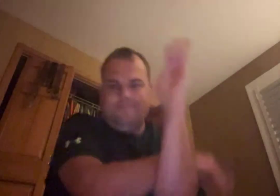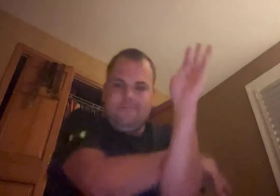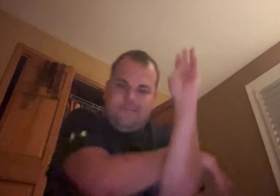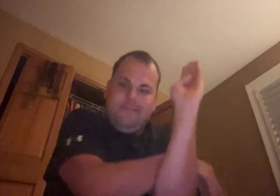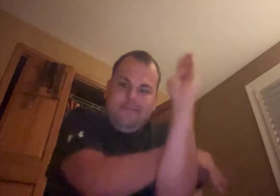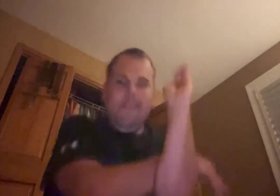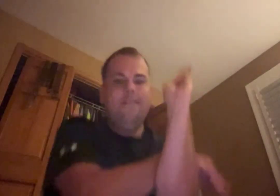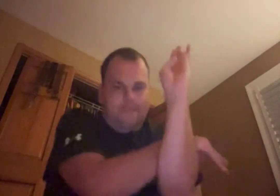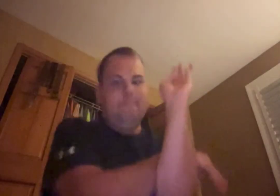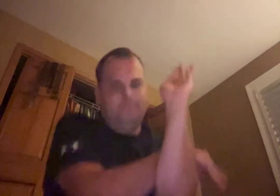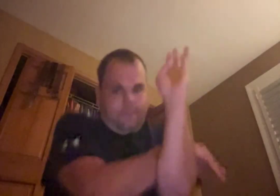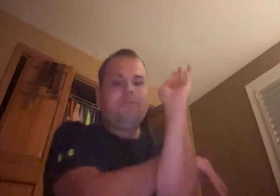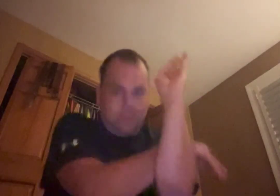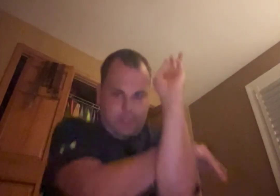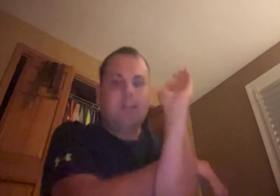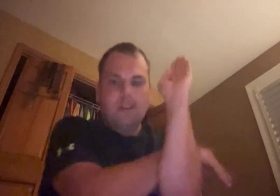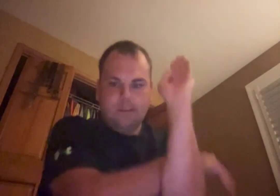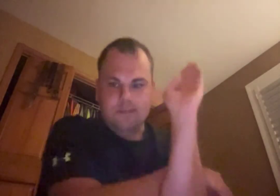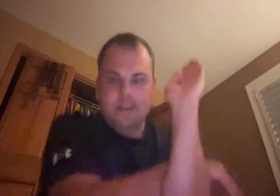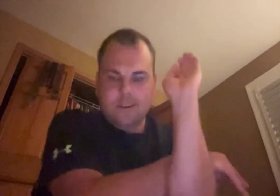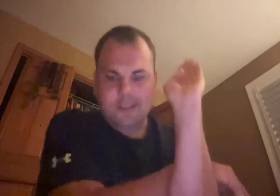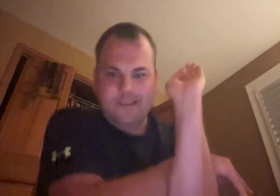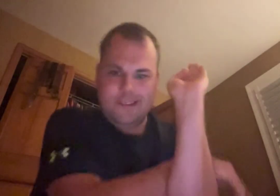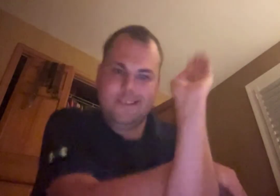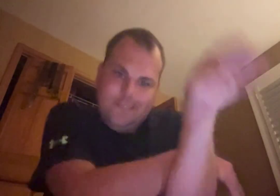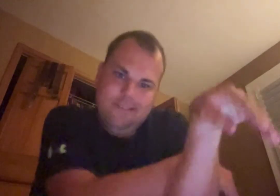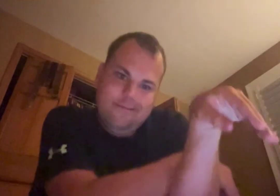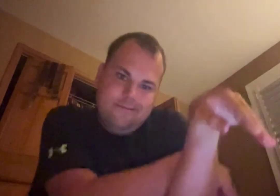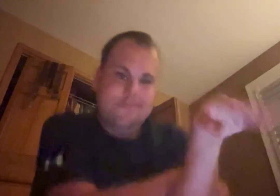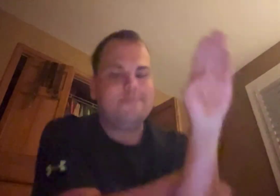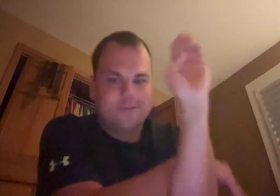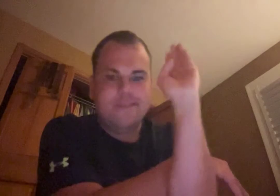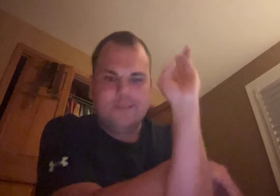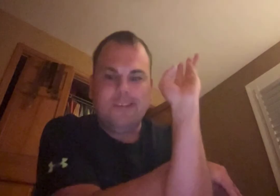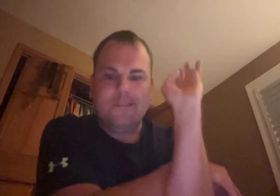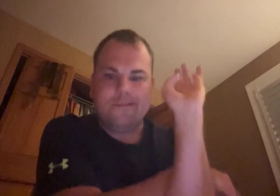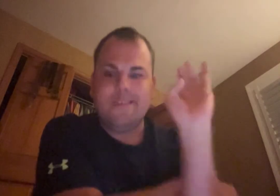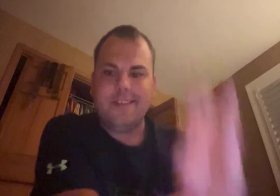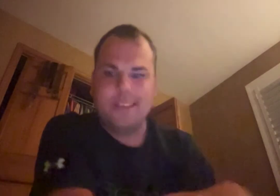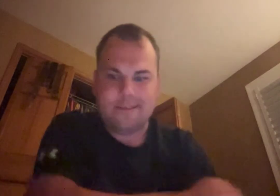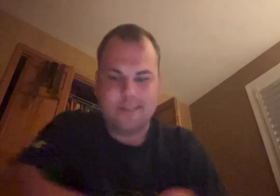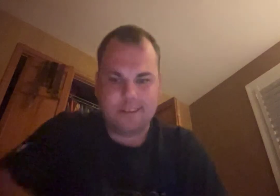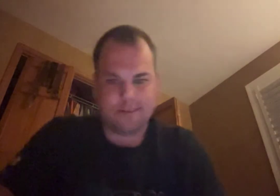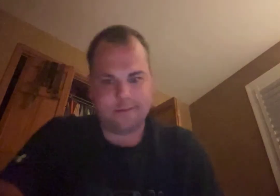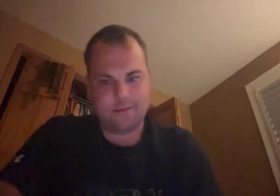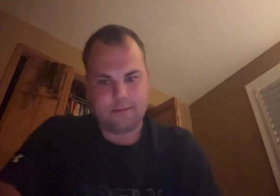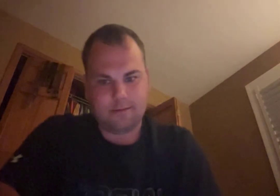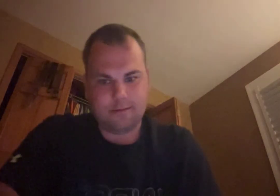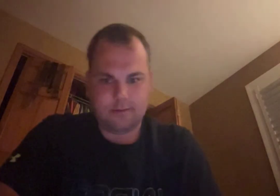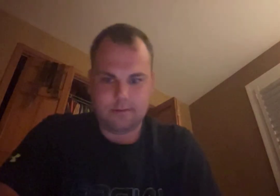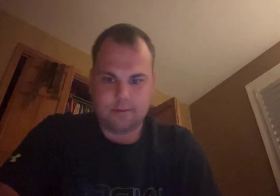chickadee, shoot my wings Five little chickadee, chickadee, my flew